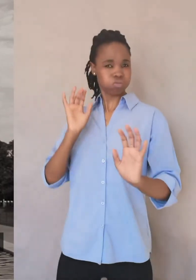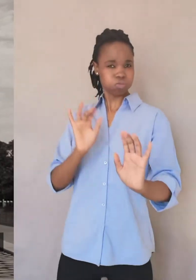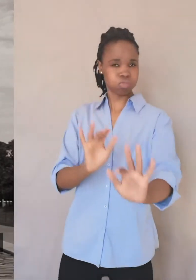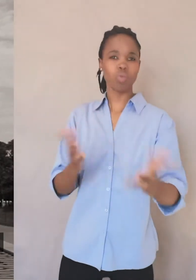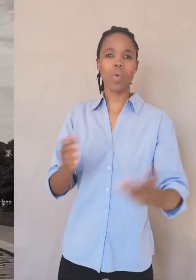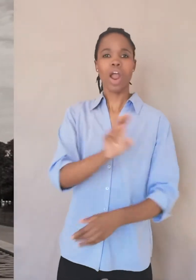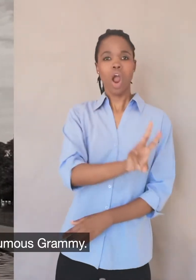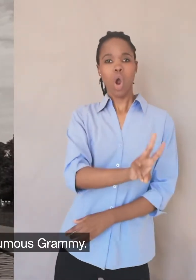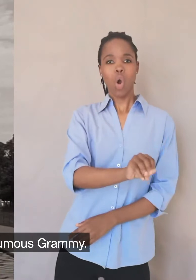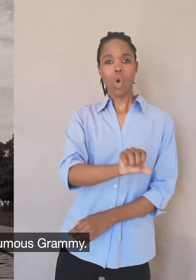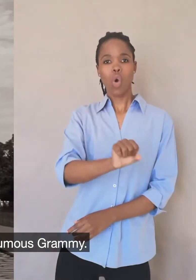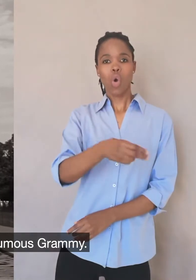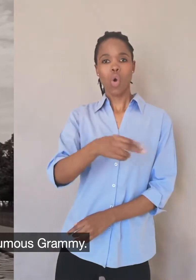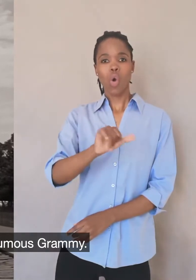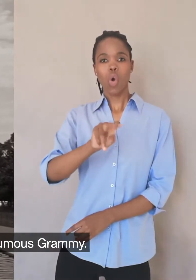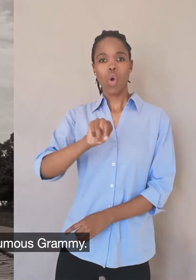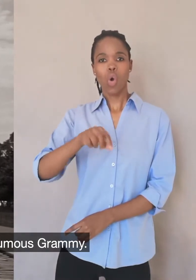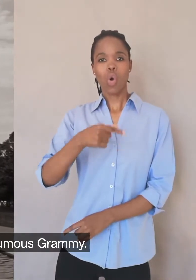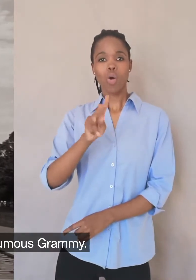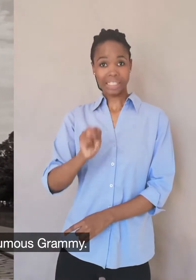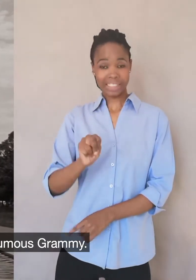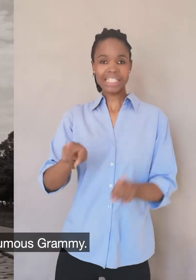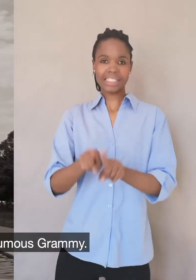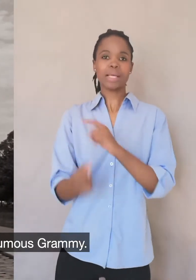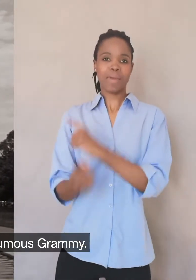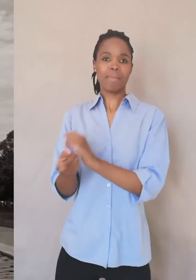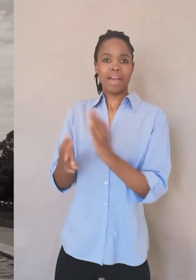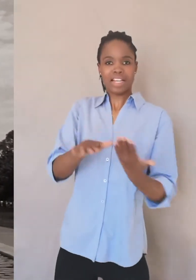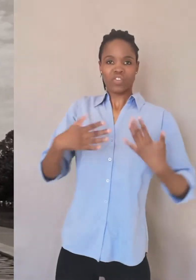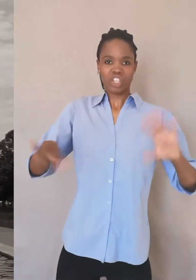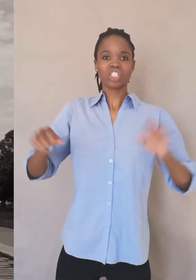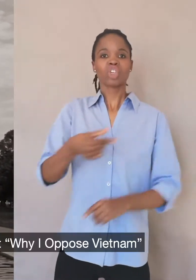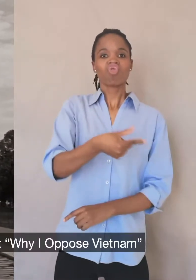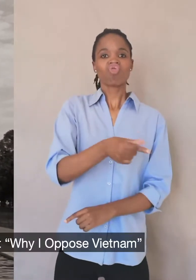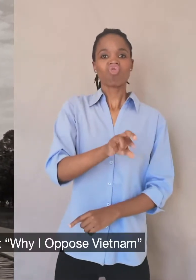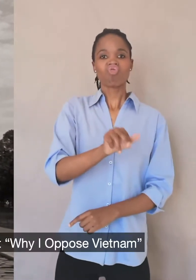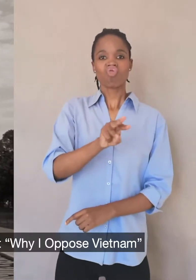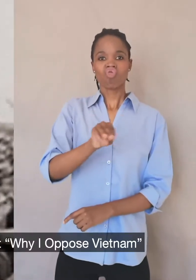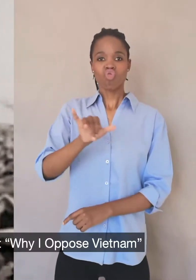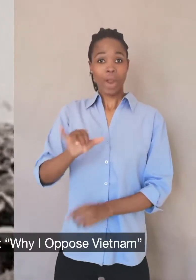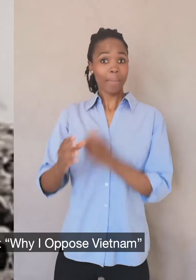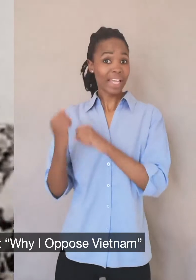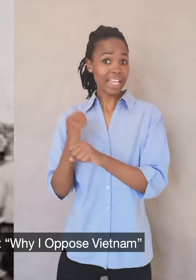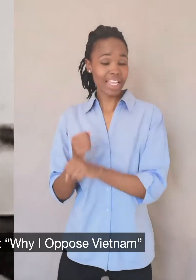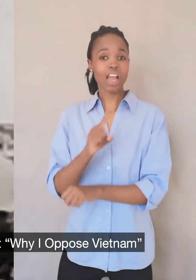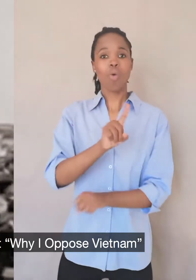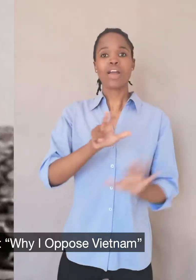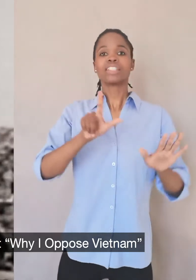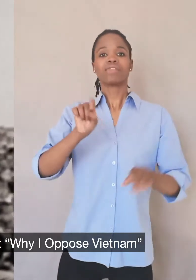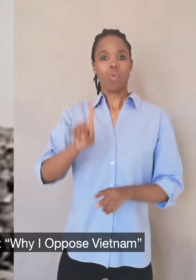Washington. And just to add, the posthumous Grammy. Yes. So that was in 1971 for his speech about